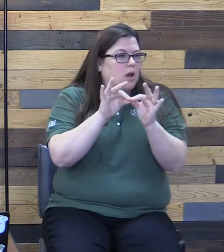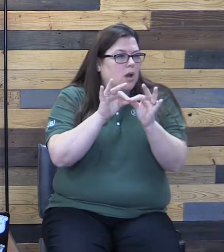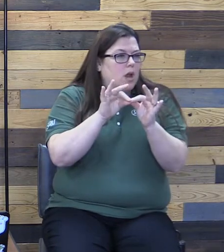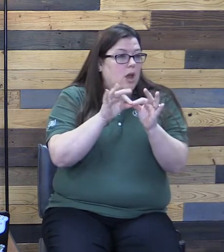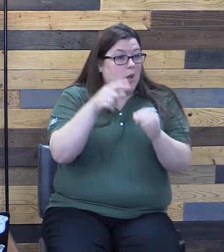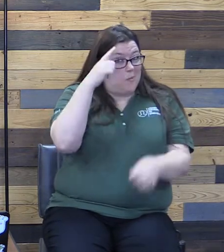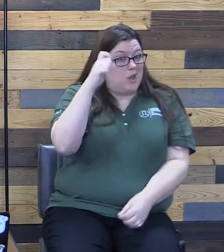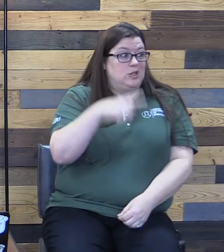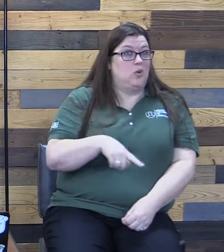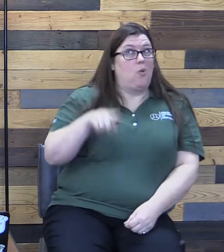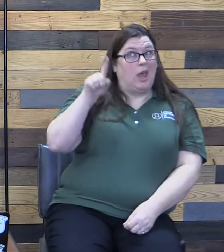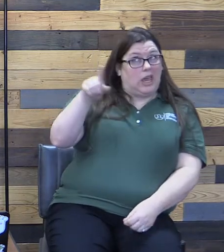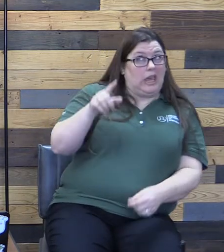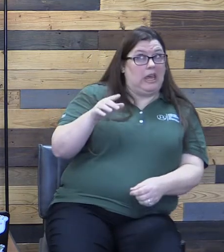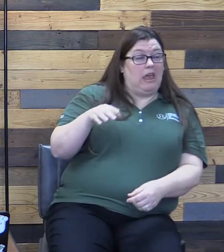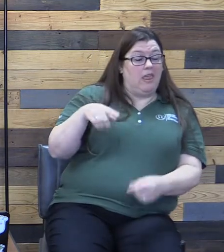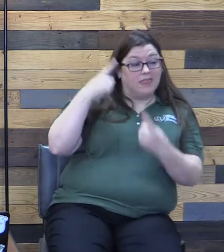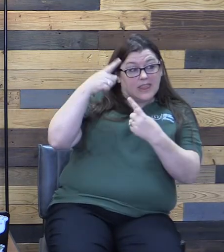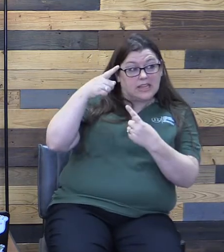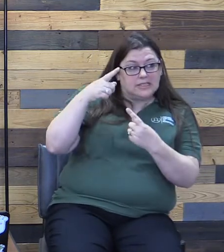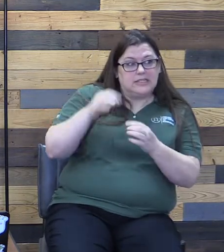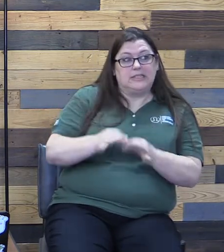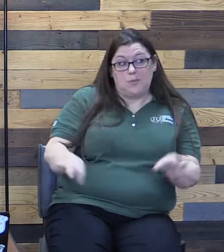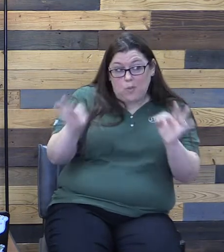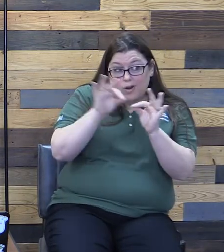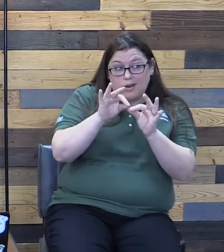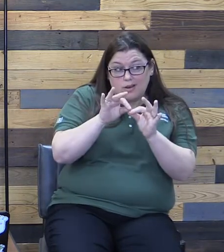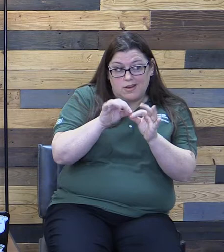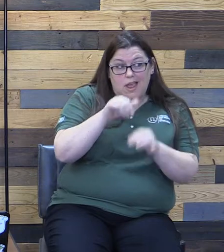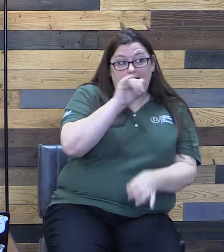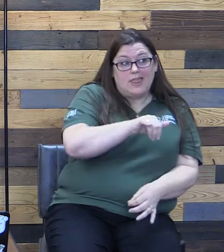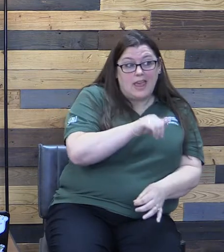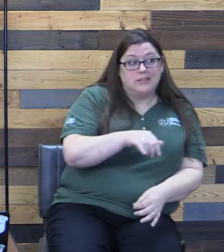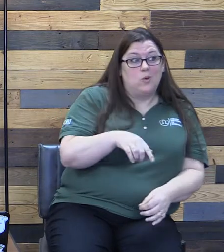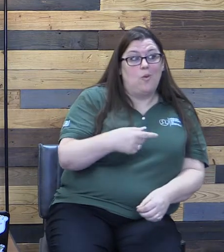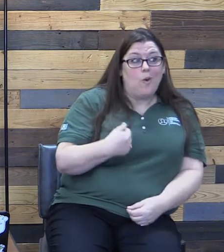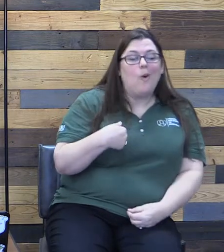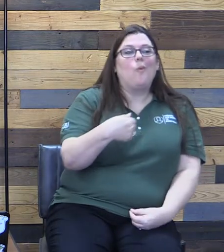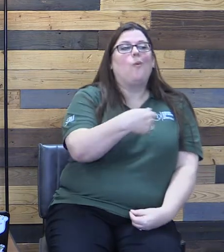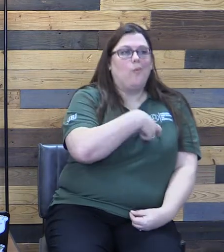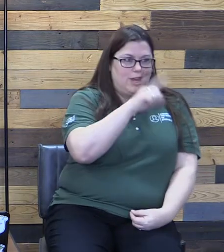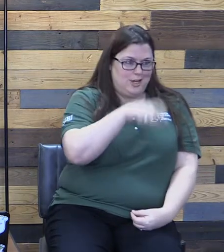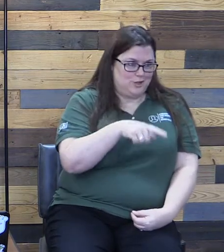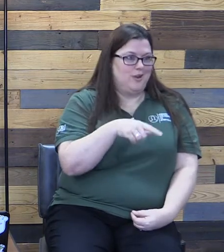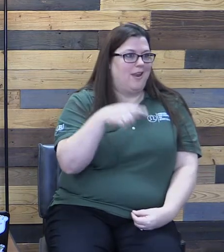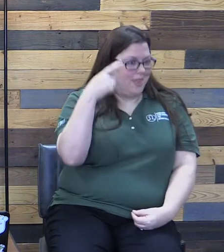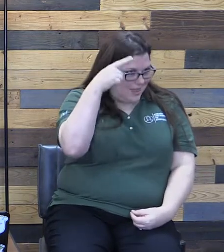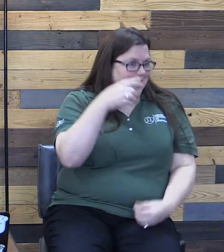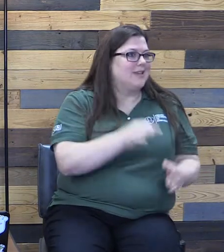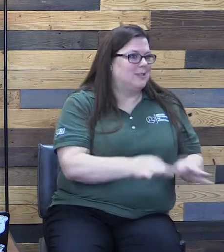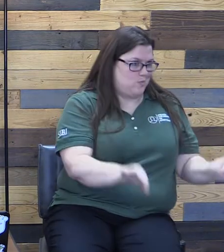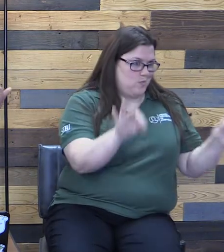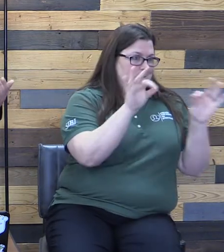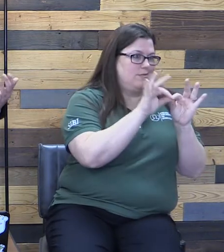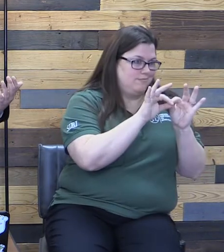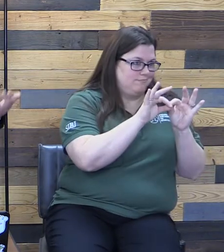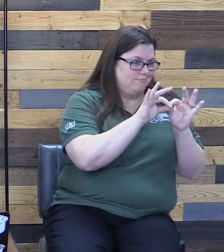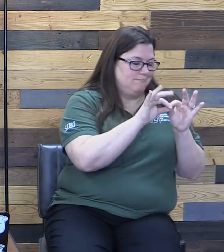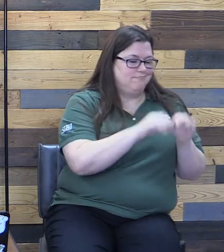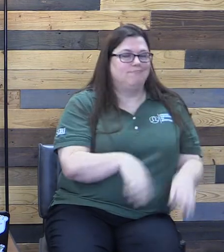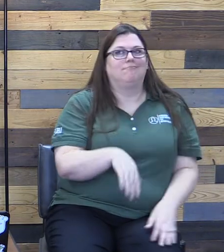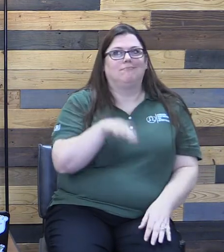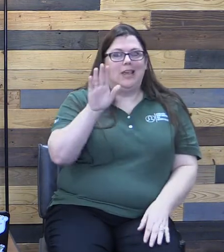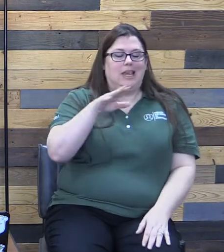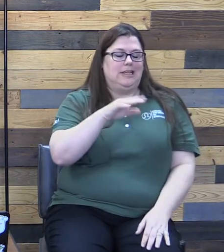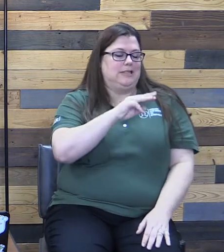important is what we should consider important. What matters to him should matter to us. And his mission is stated, for example,